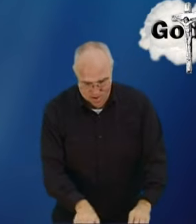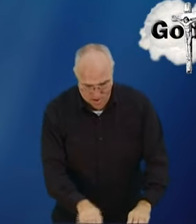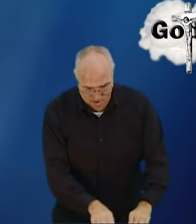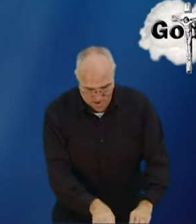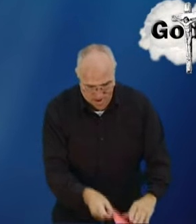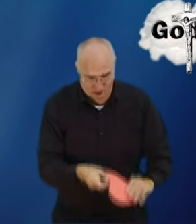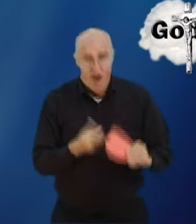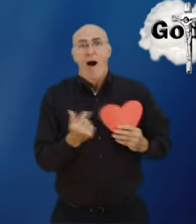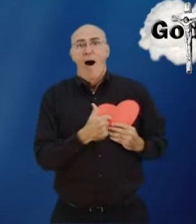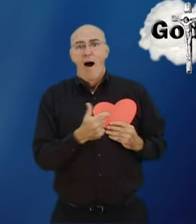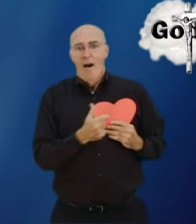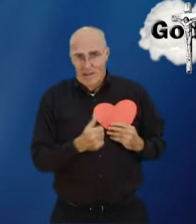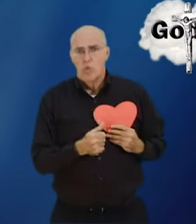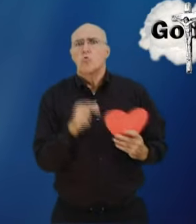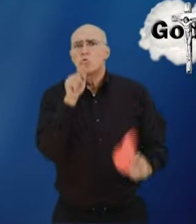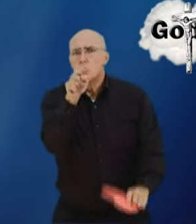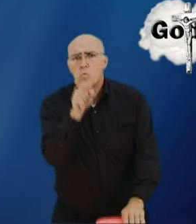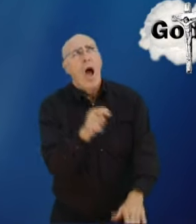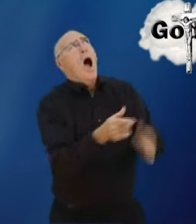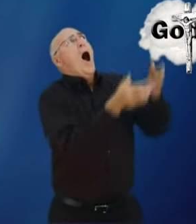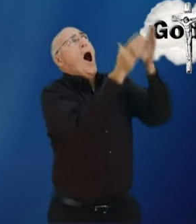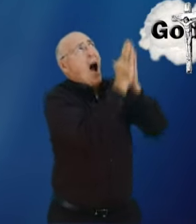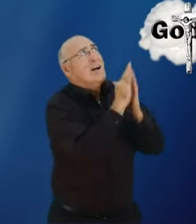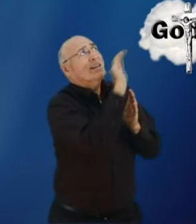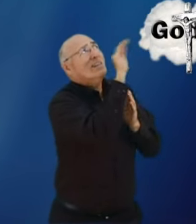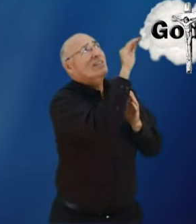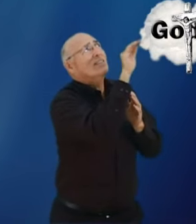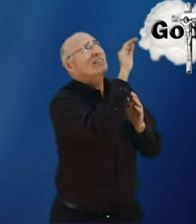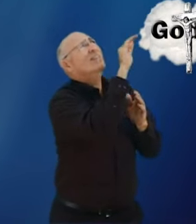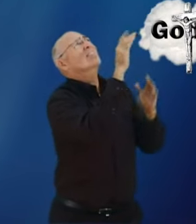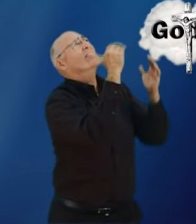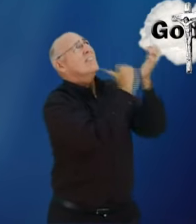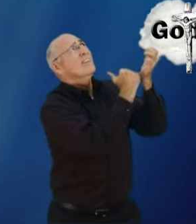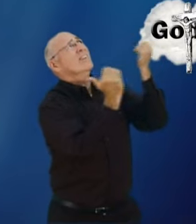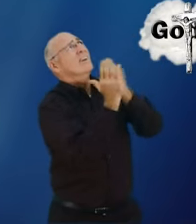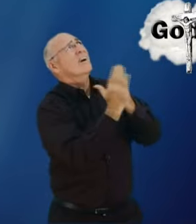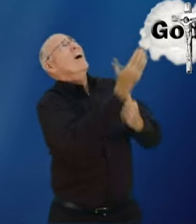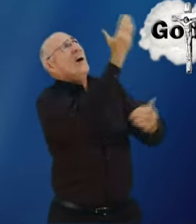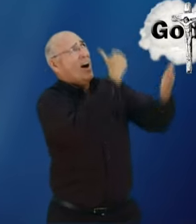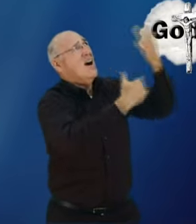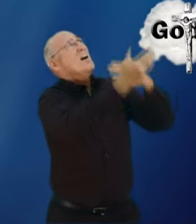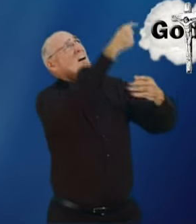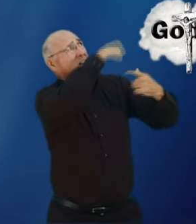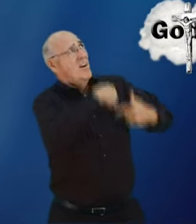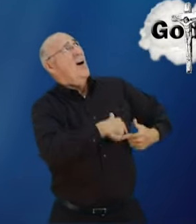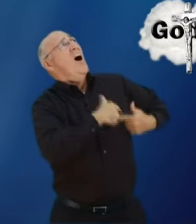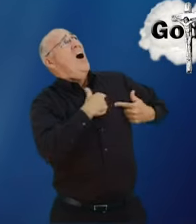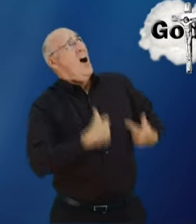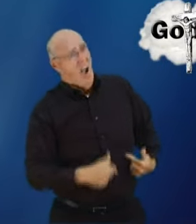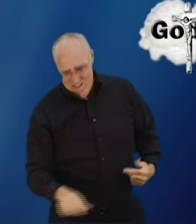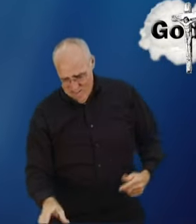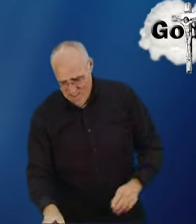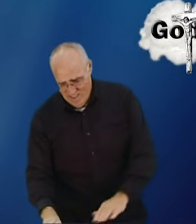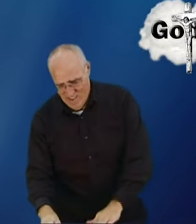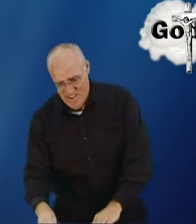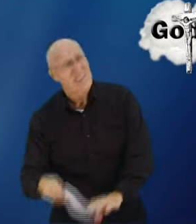he offers you to invite him into your heart you can ask Jesus to come into your heart